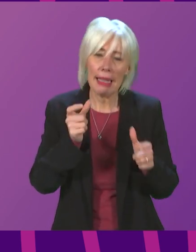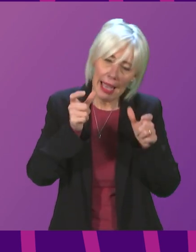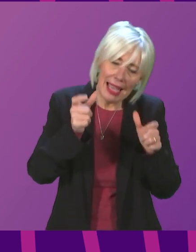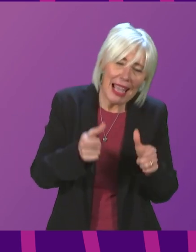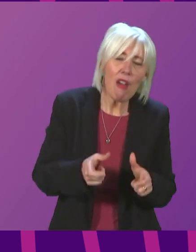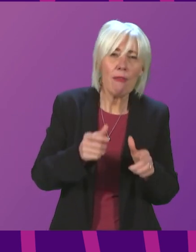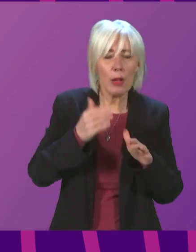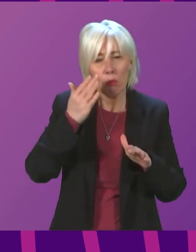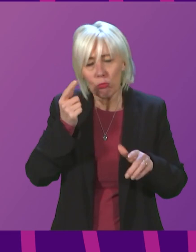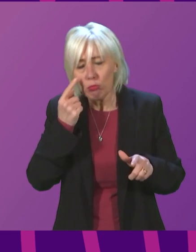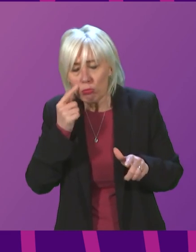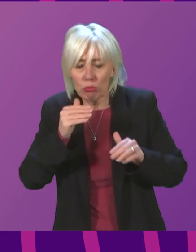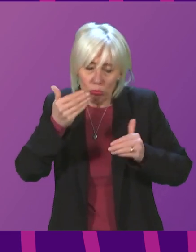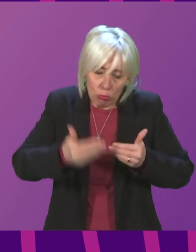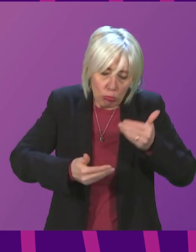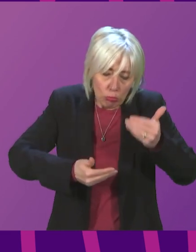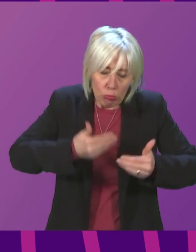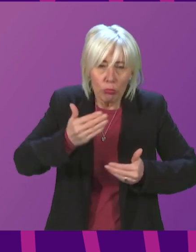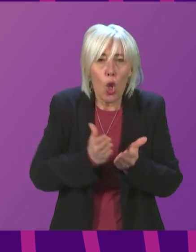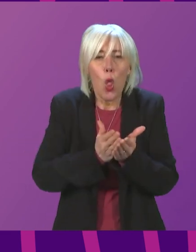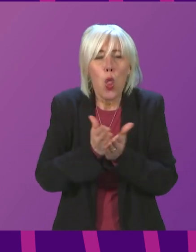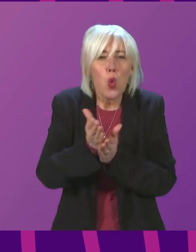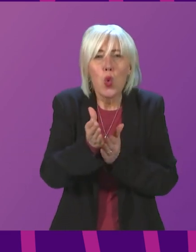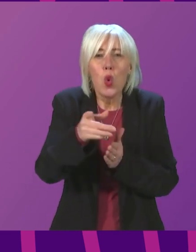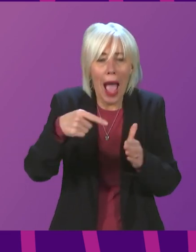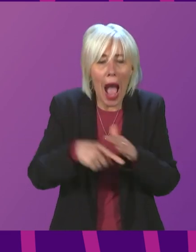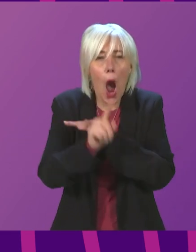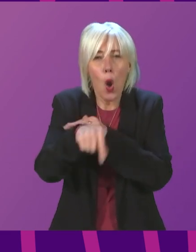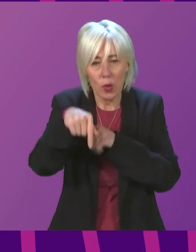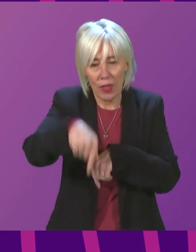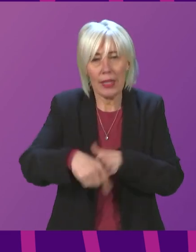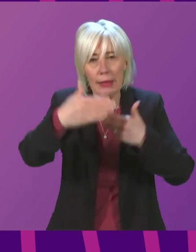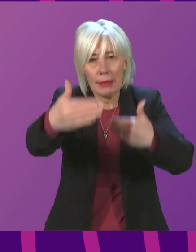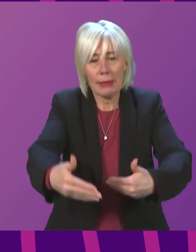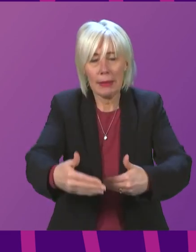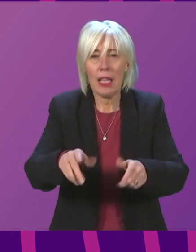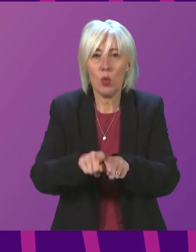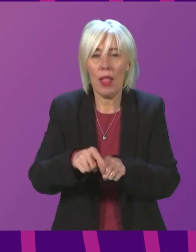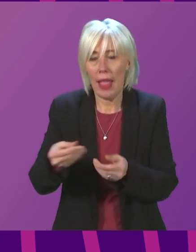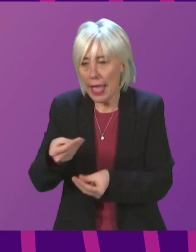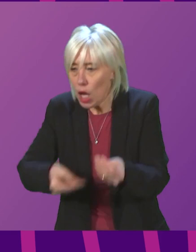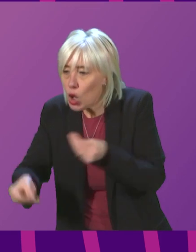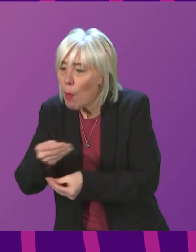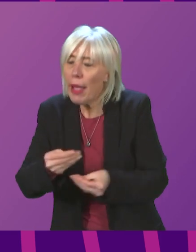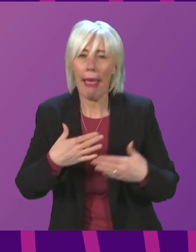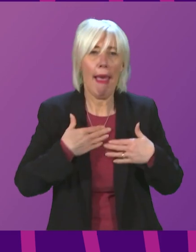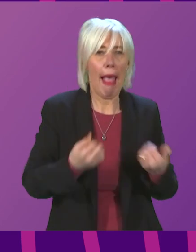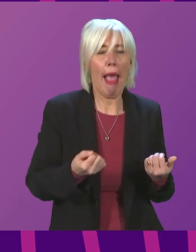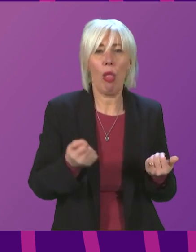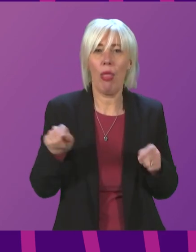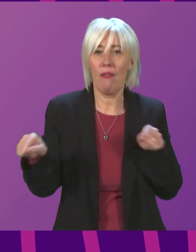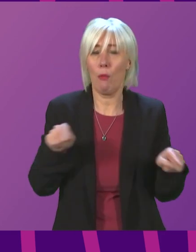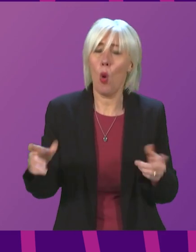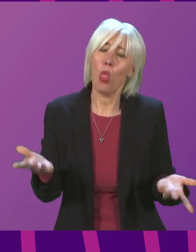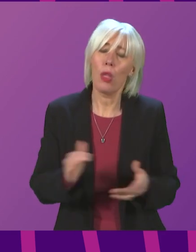path out of this wave is really important in the wider economic interests as well as the health interests of the country. And to